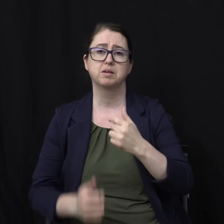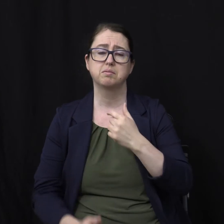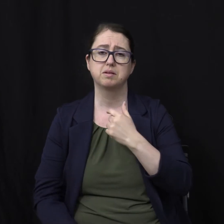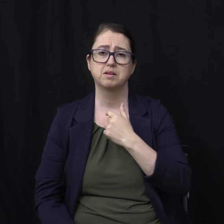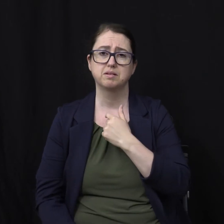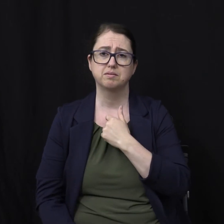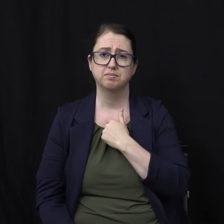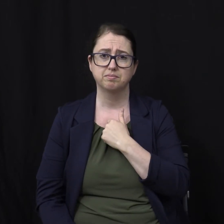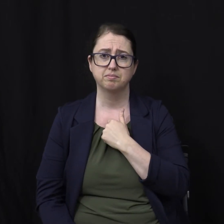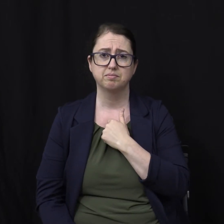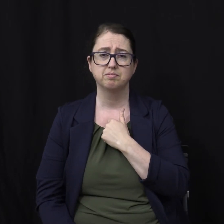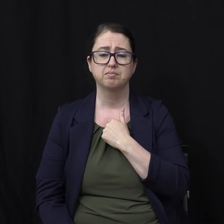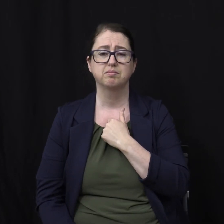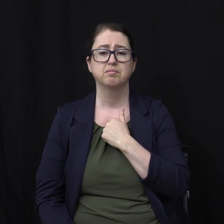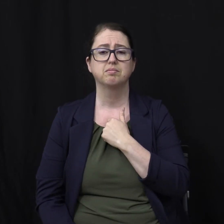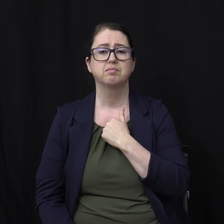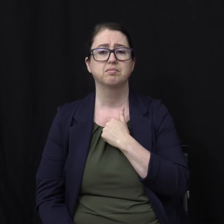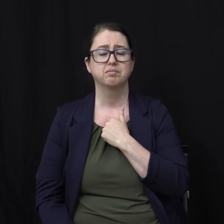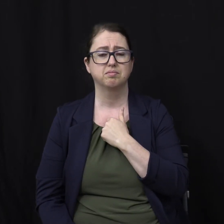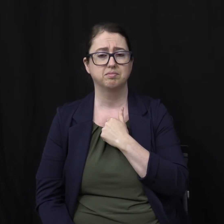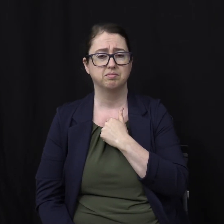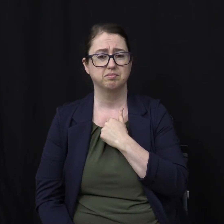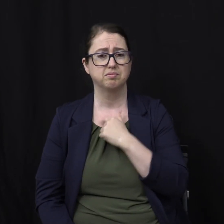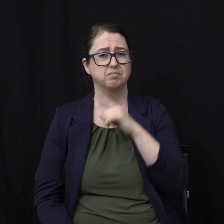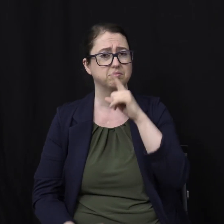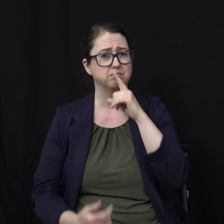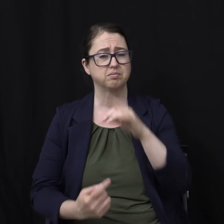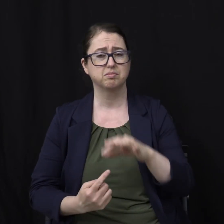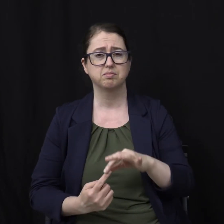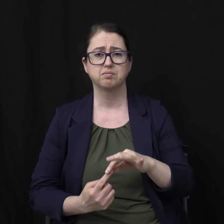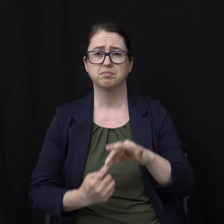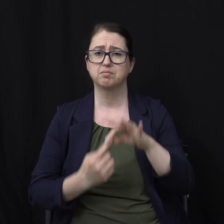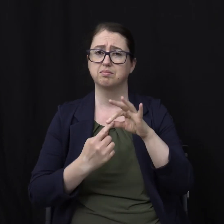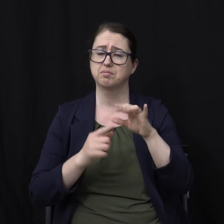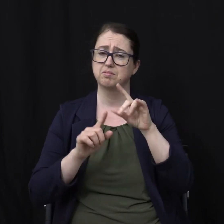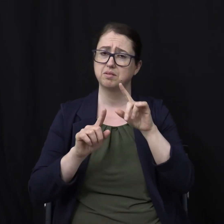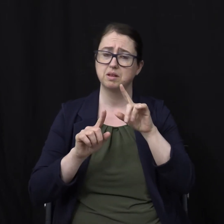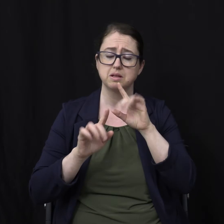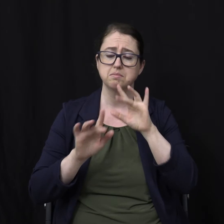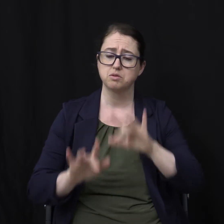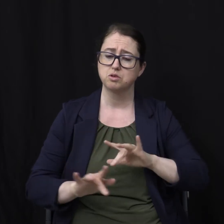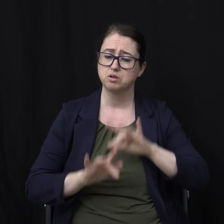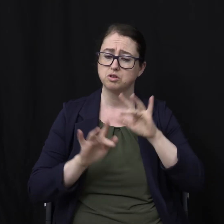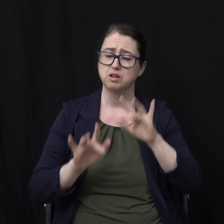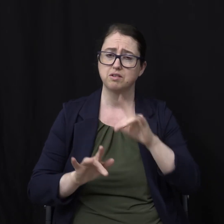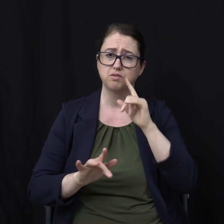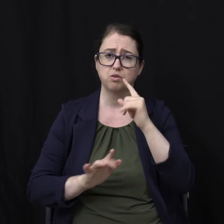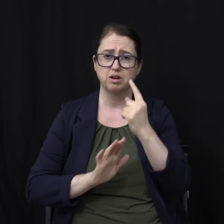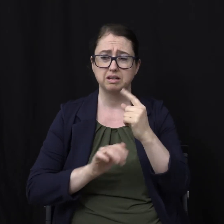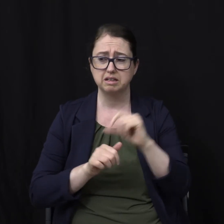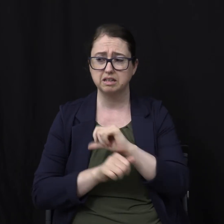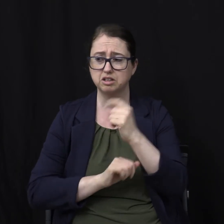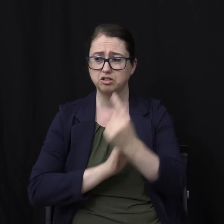With a special mercy for each hour